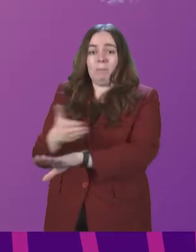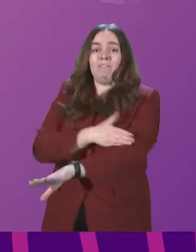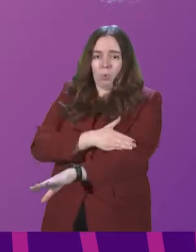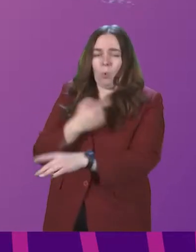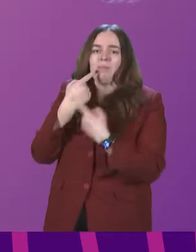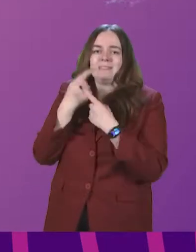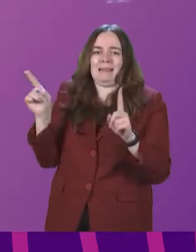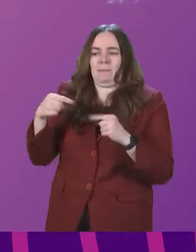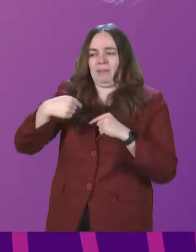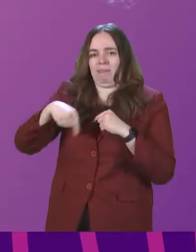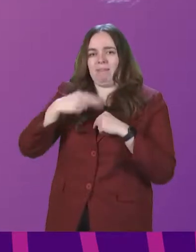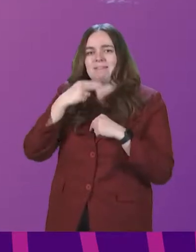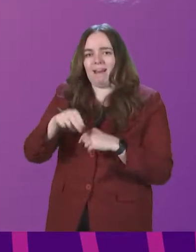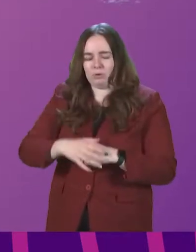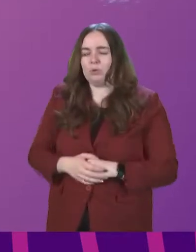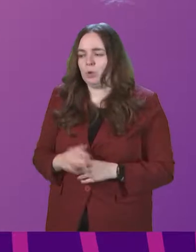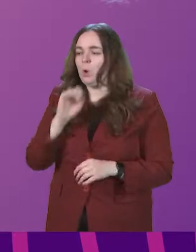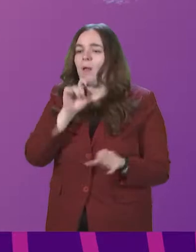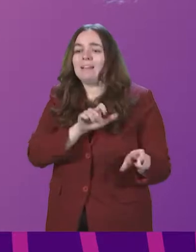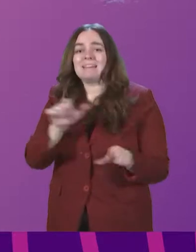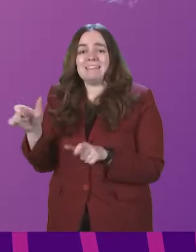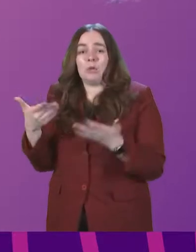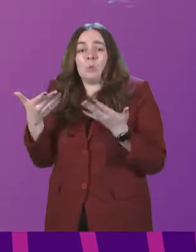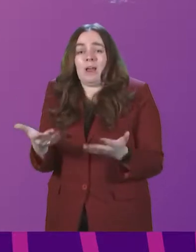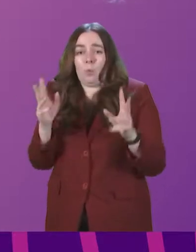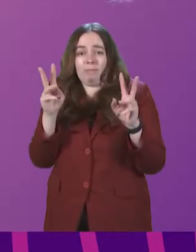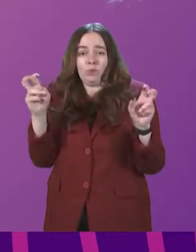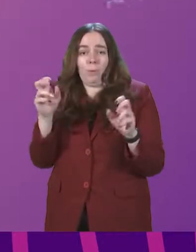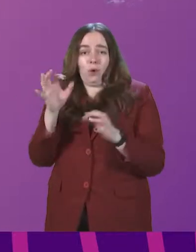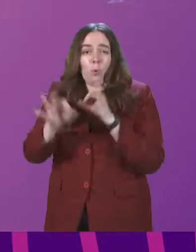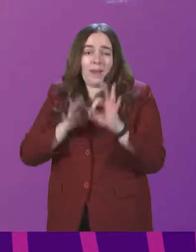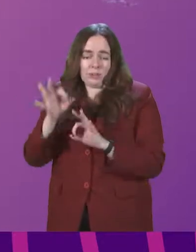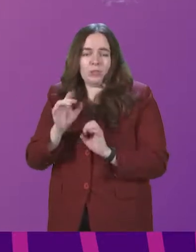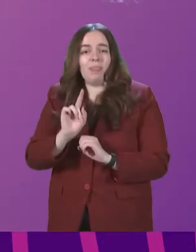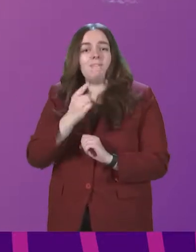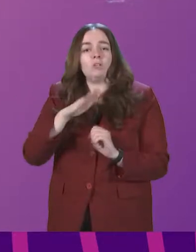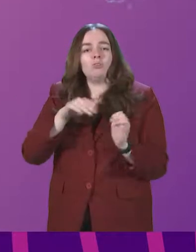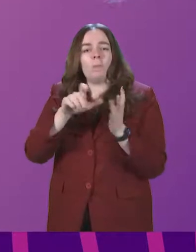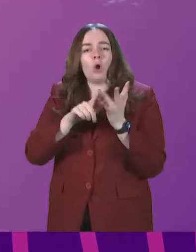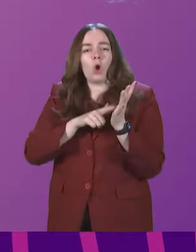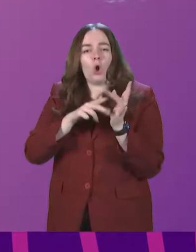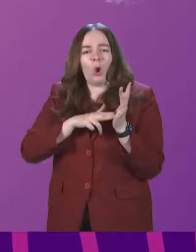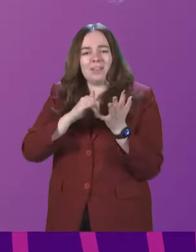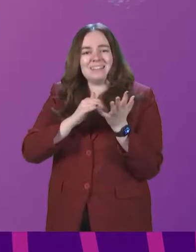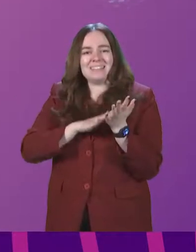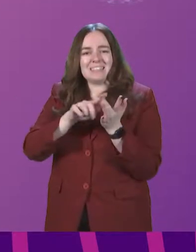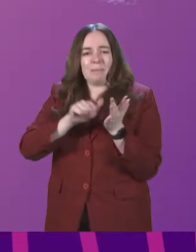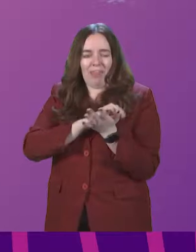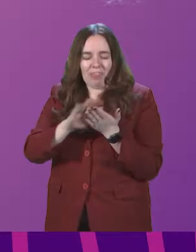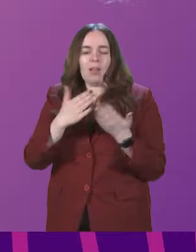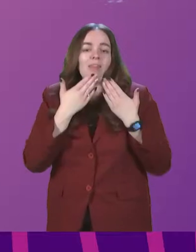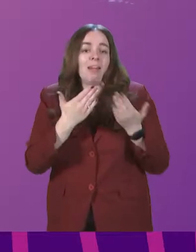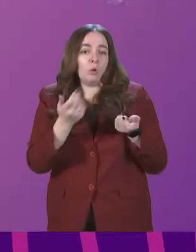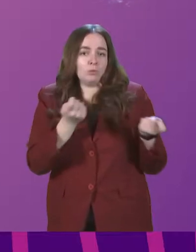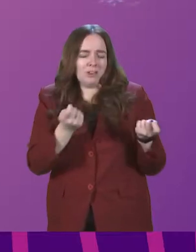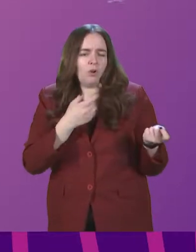afternoon. And we'll continue with topical questions. And the first question today is Colin Smith. Thank you, President Officer, to